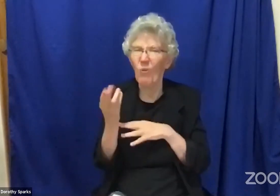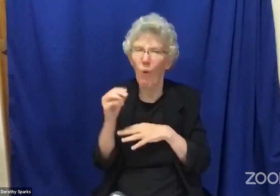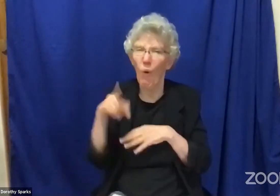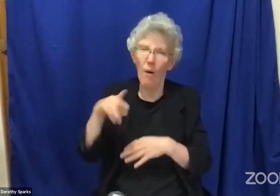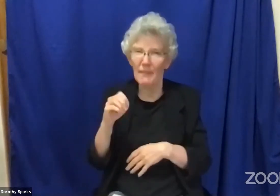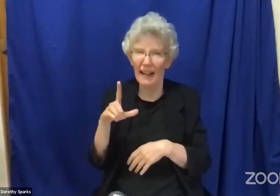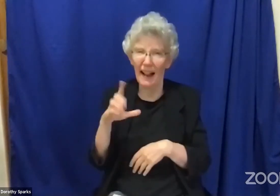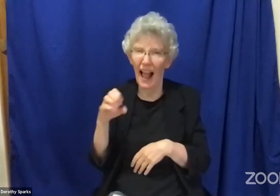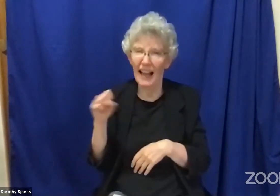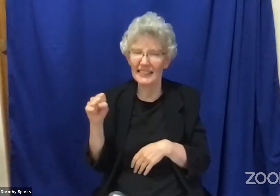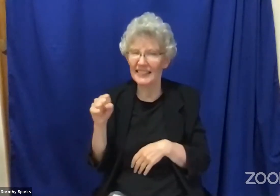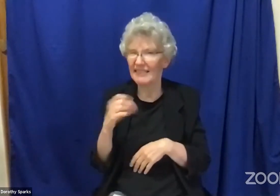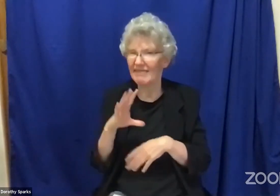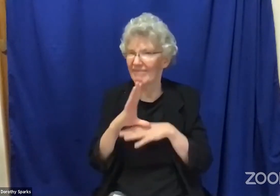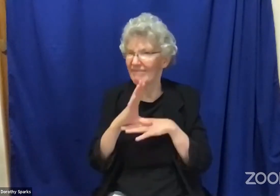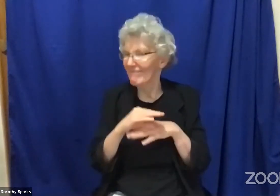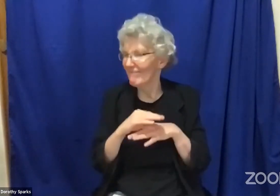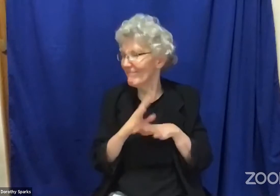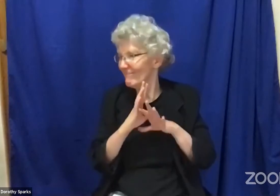and he knew things about her life